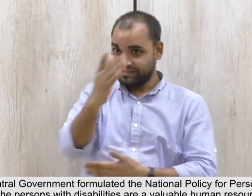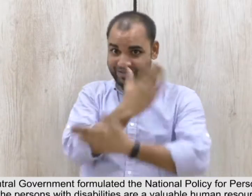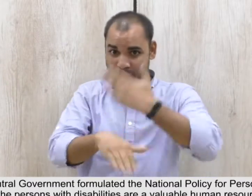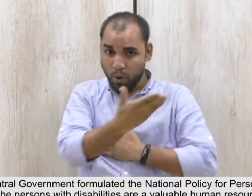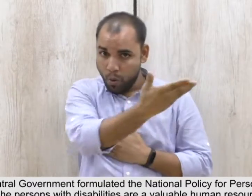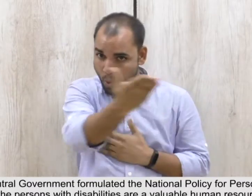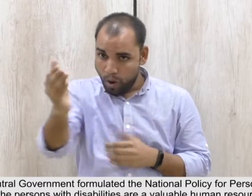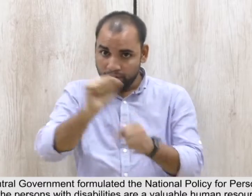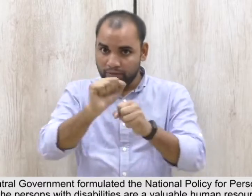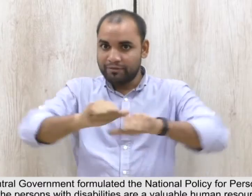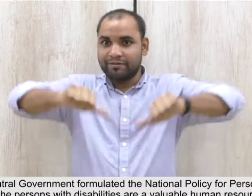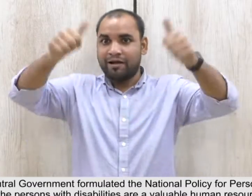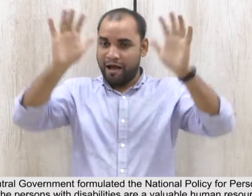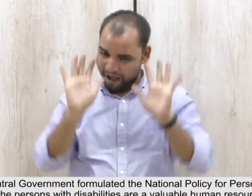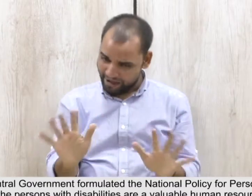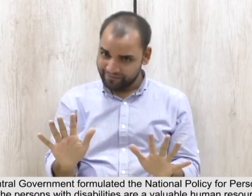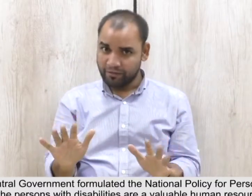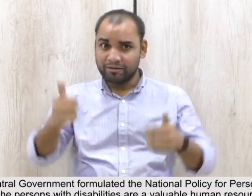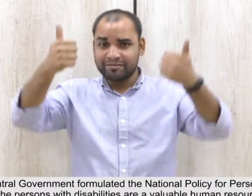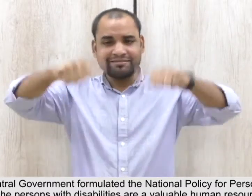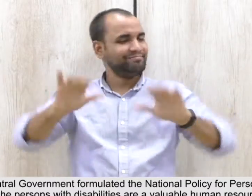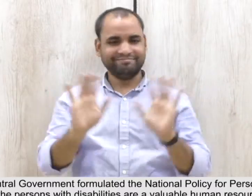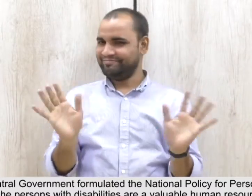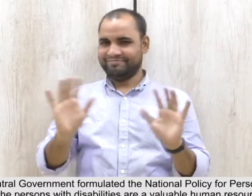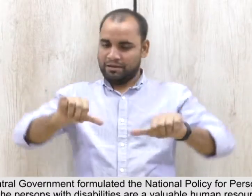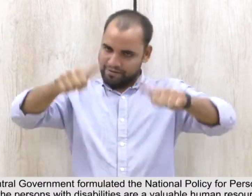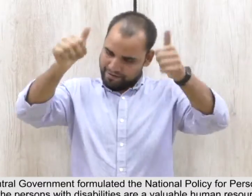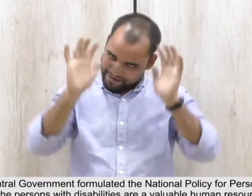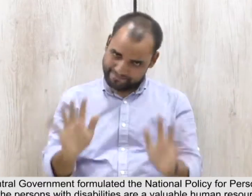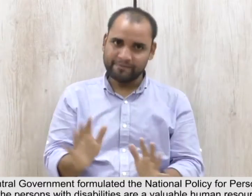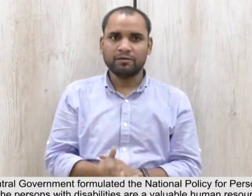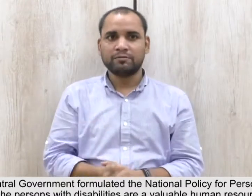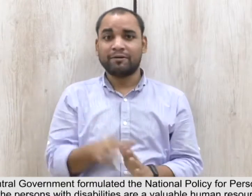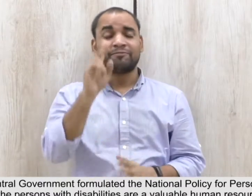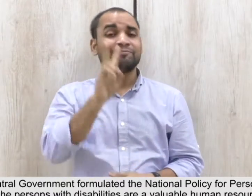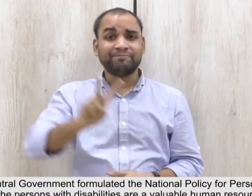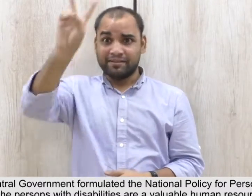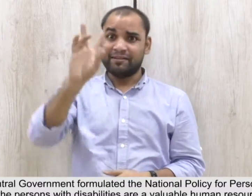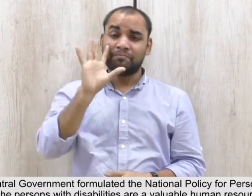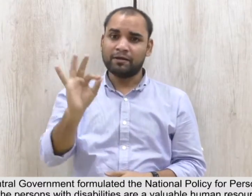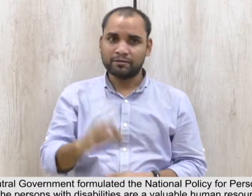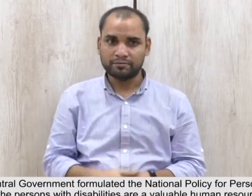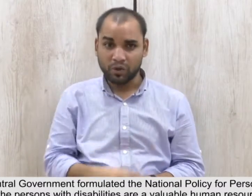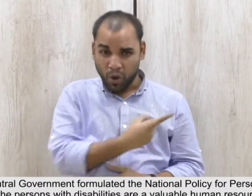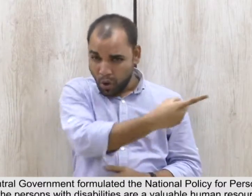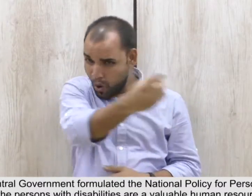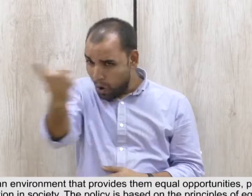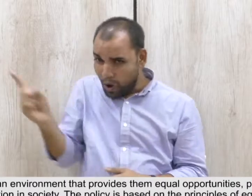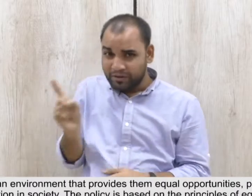with Disabilities. It recognizes that persons with disabilities are a valuable human resource for the country and seeks to